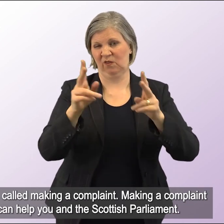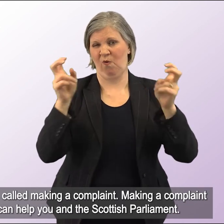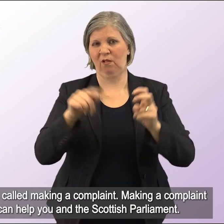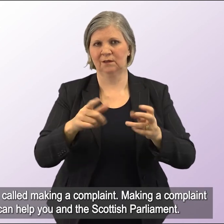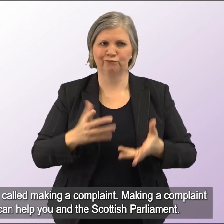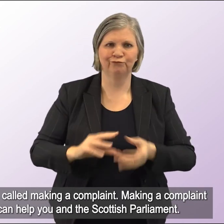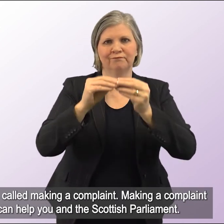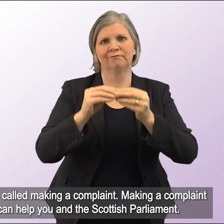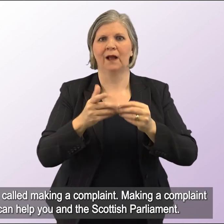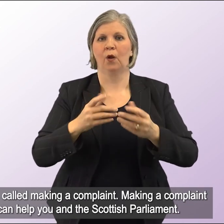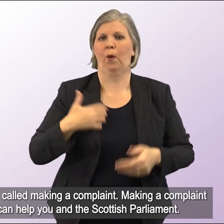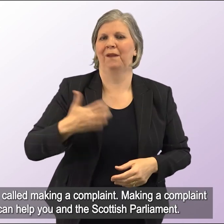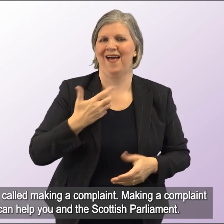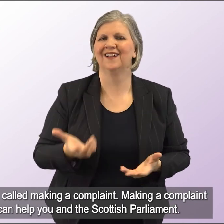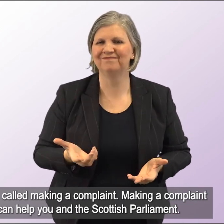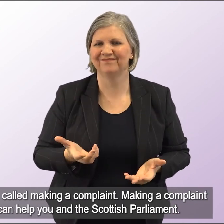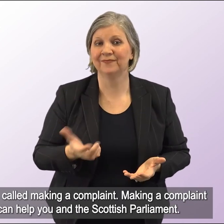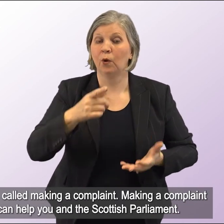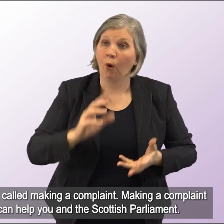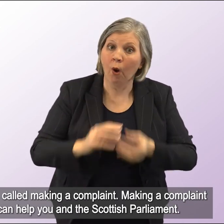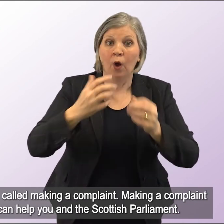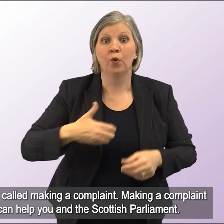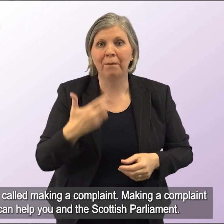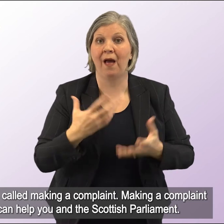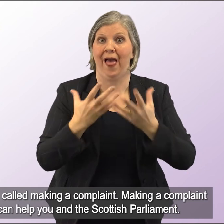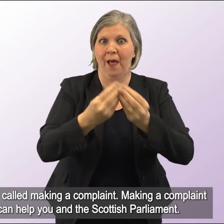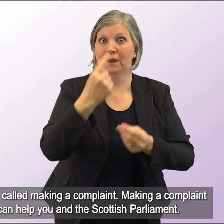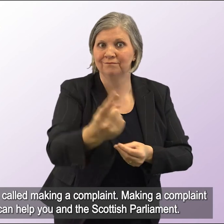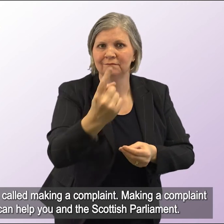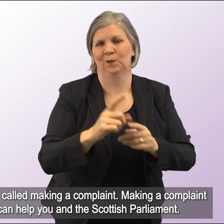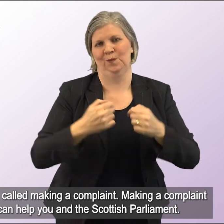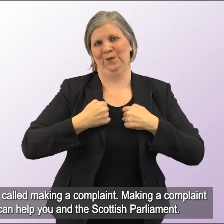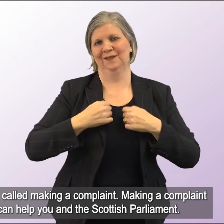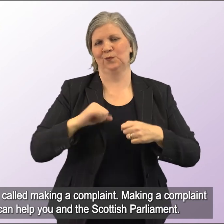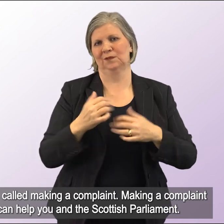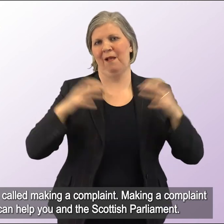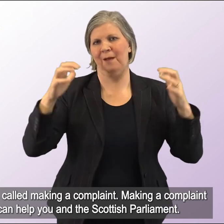This is called making a complaint Making a complaint can help you and the Scottish Parliament